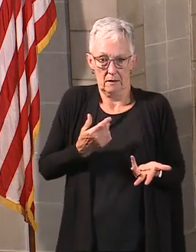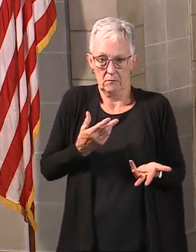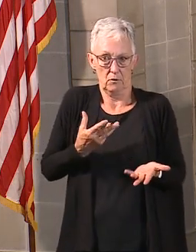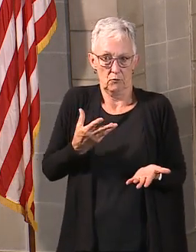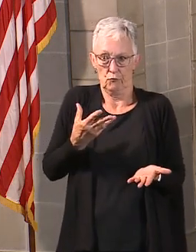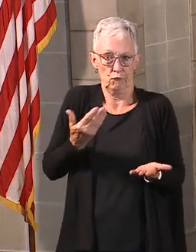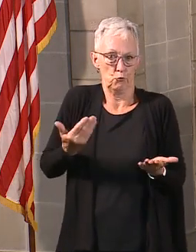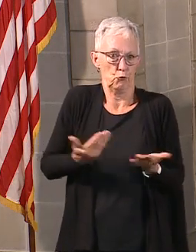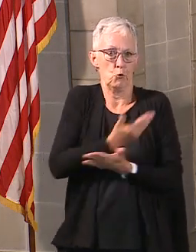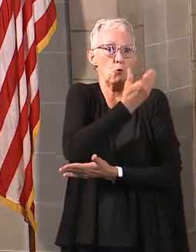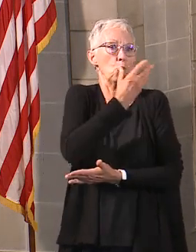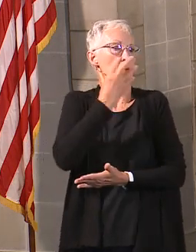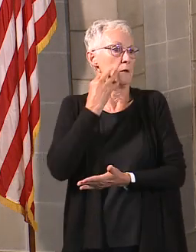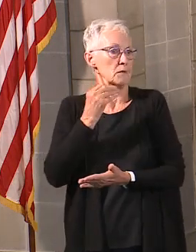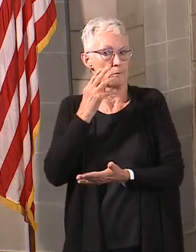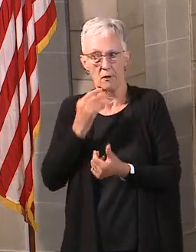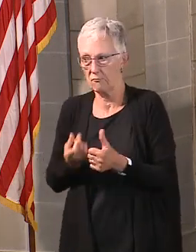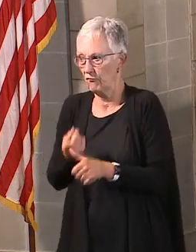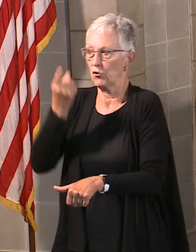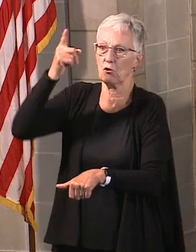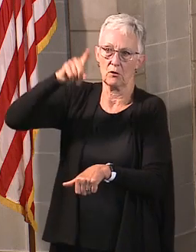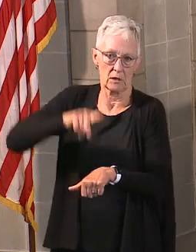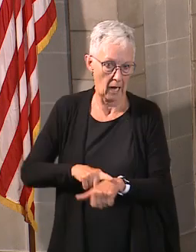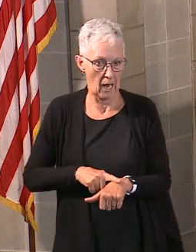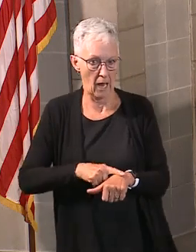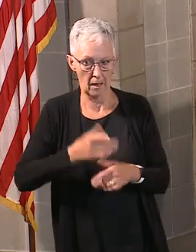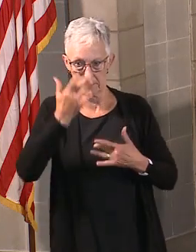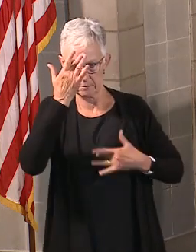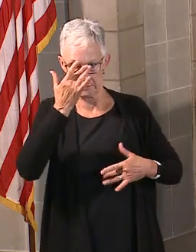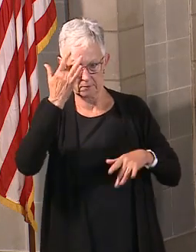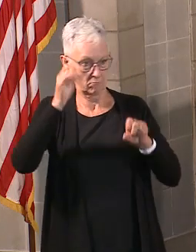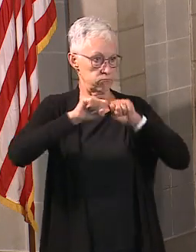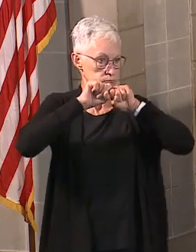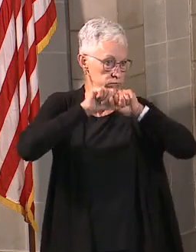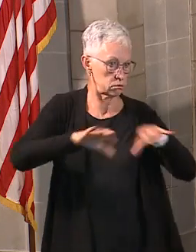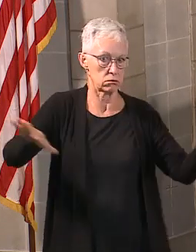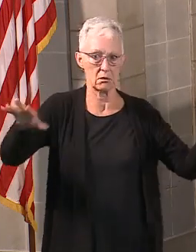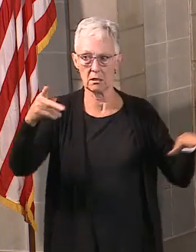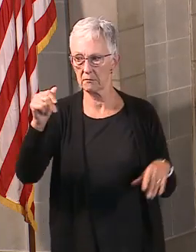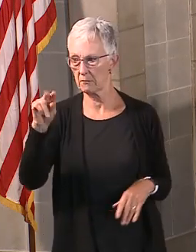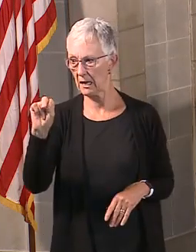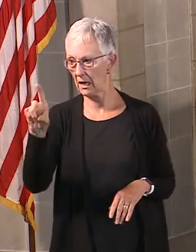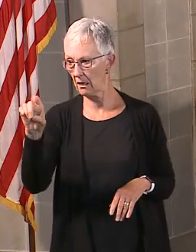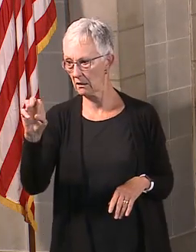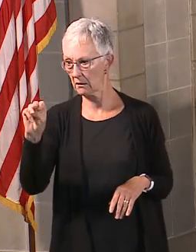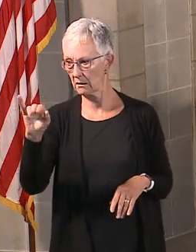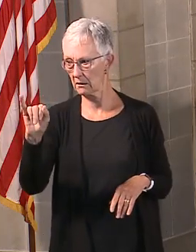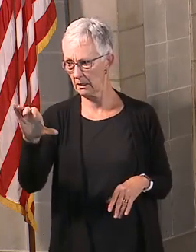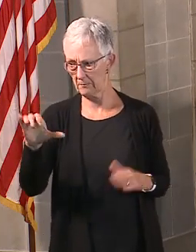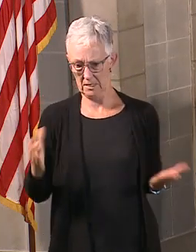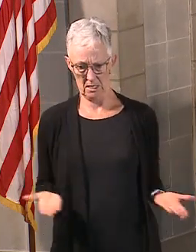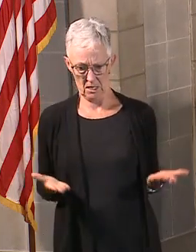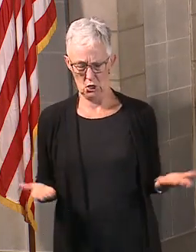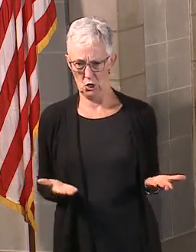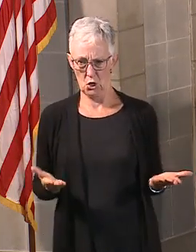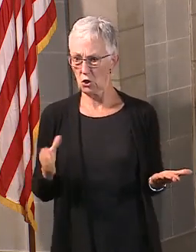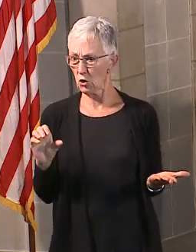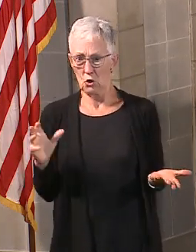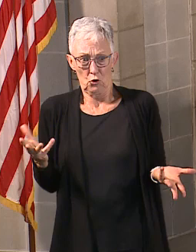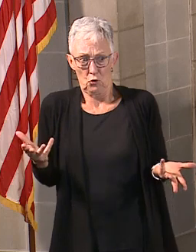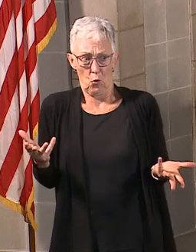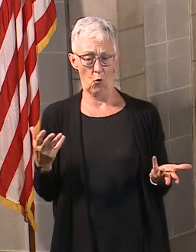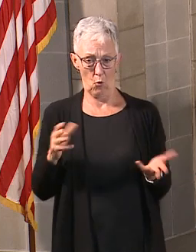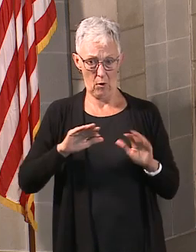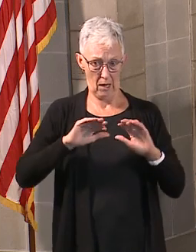And as we look at bringing kids back into the classroom, it really is going to be almost a building-by-building